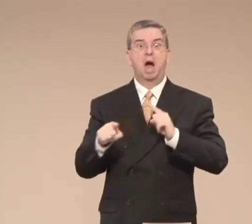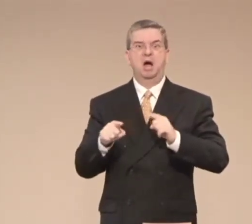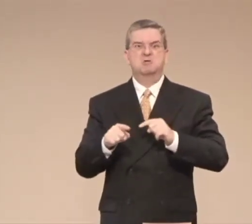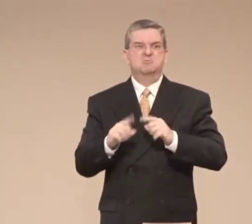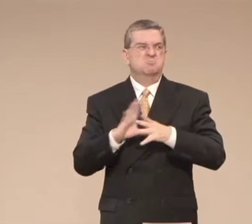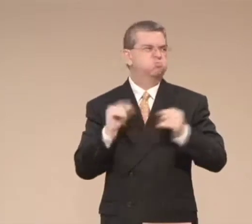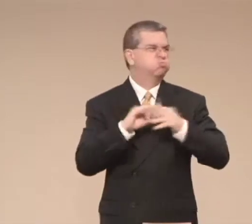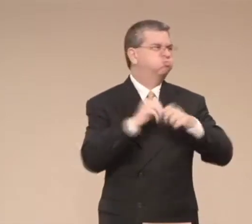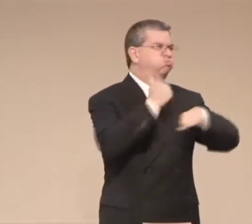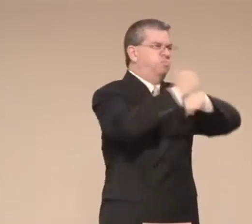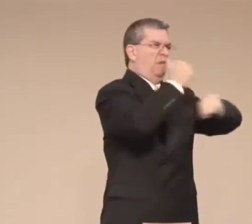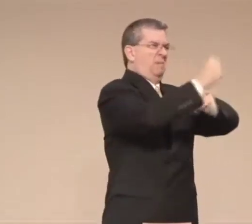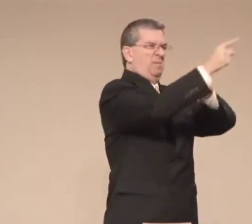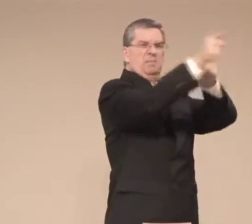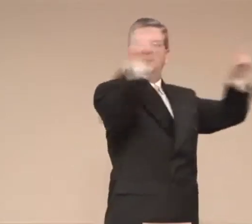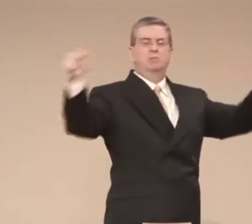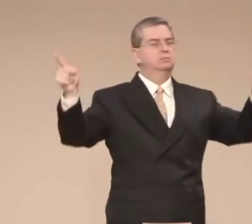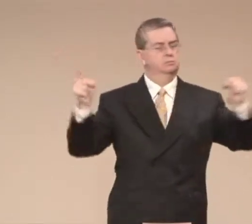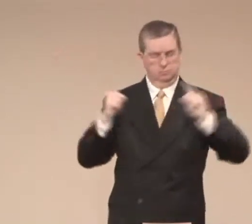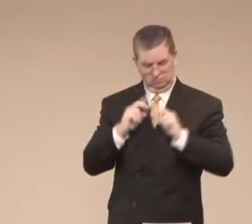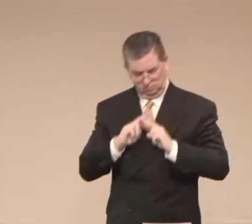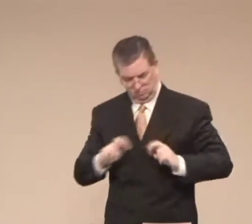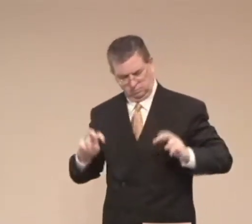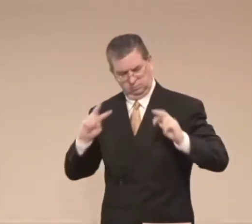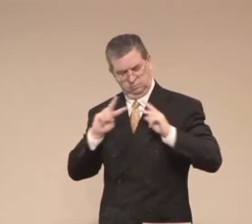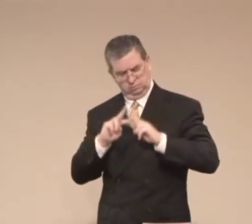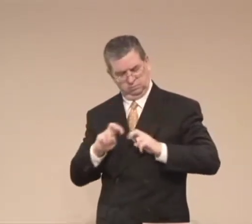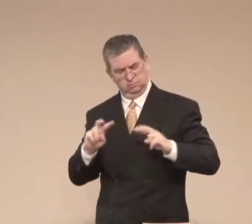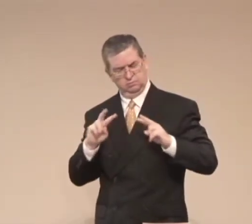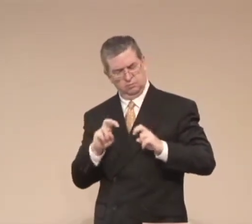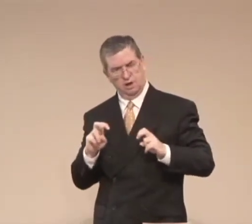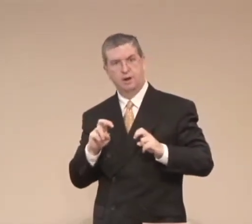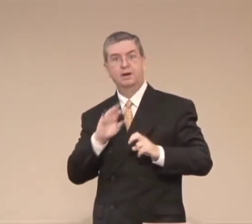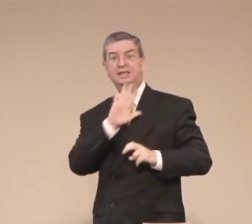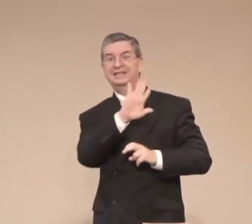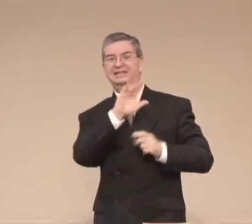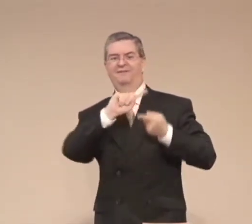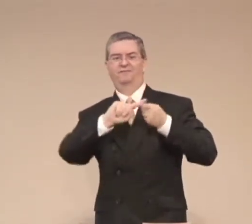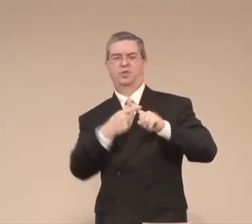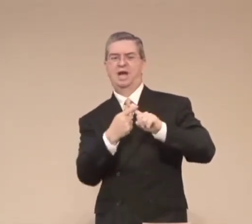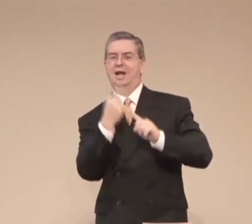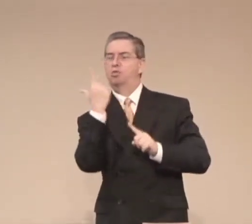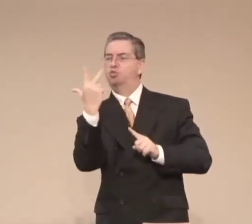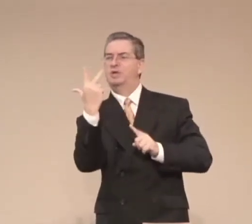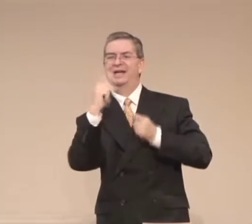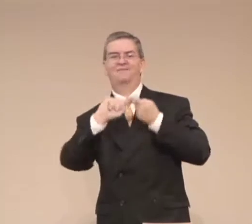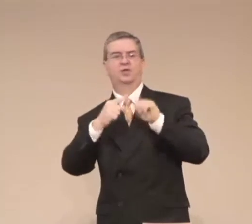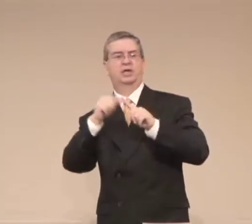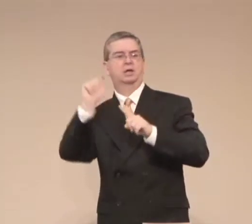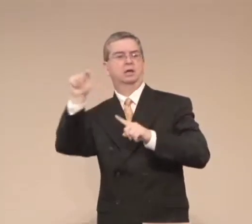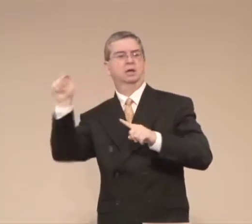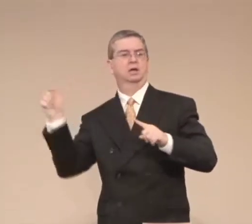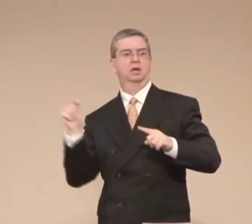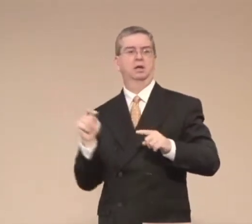Now, Job, he didn't understand why it happened to him, but he looked inner. He didn't blame other people.